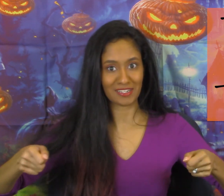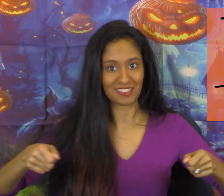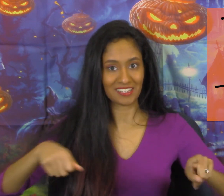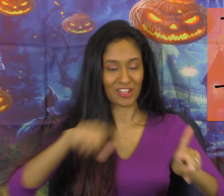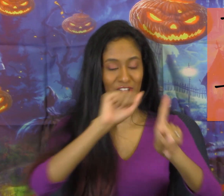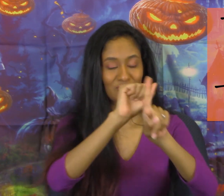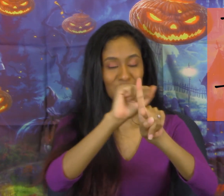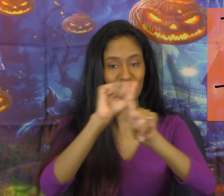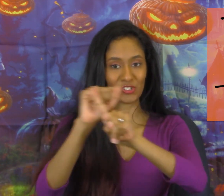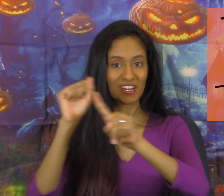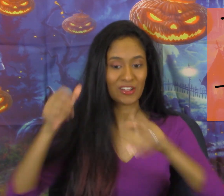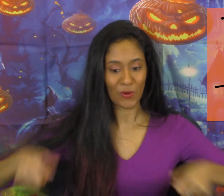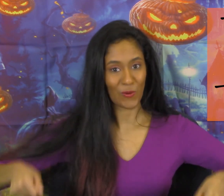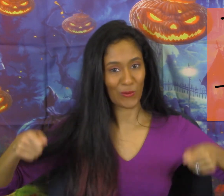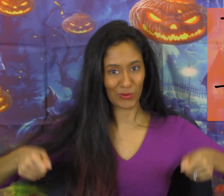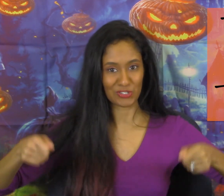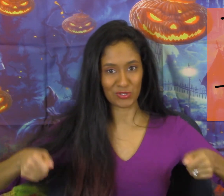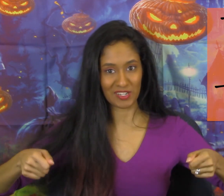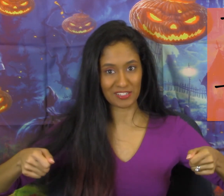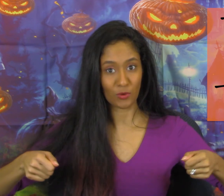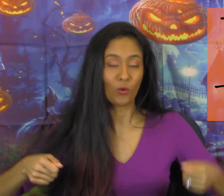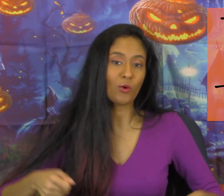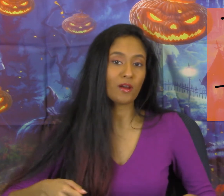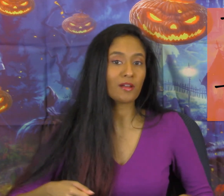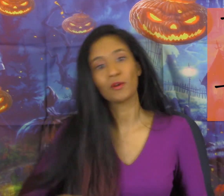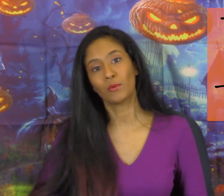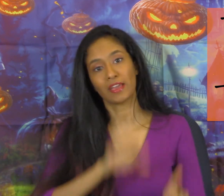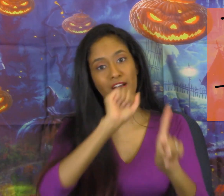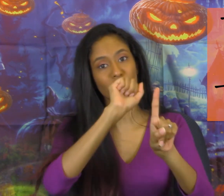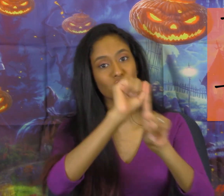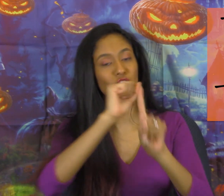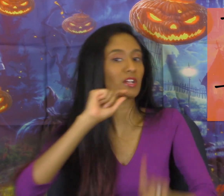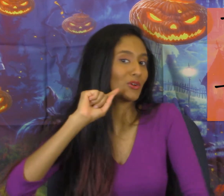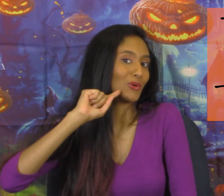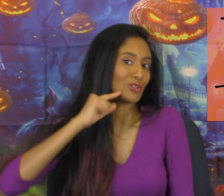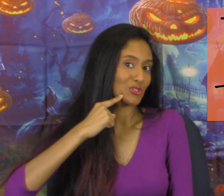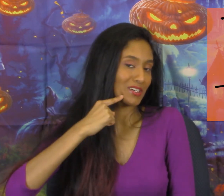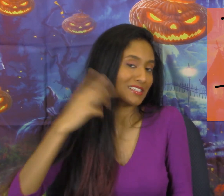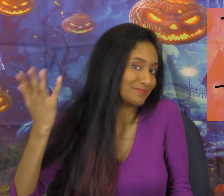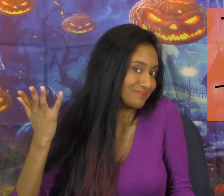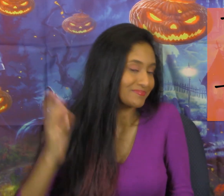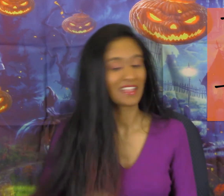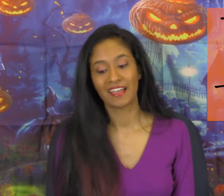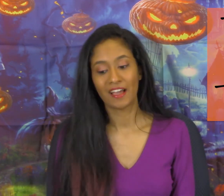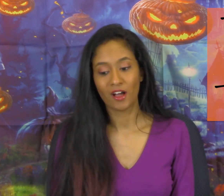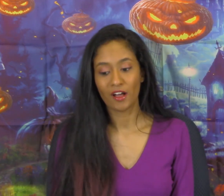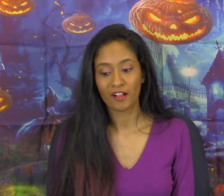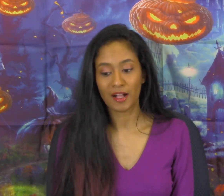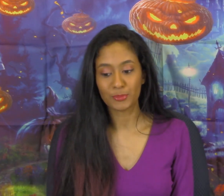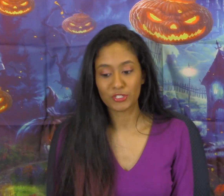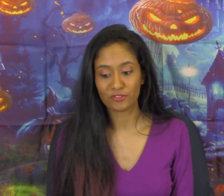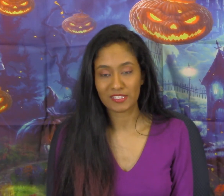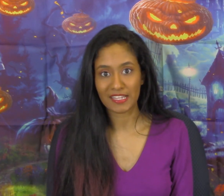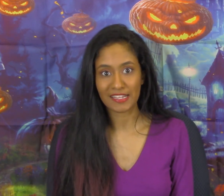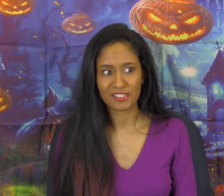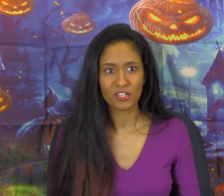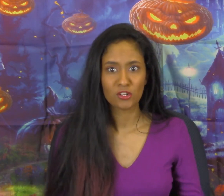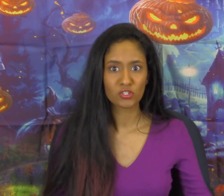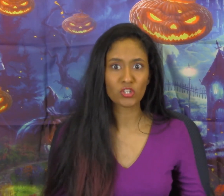Trick or treat or we have trick or treat A couple different signs So